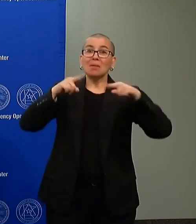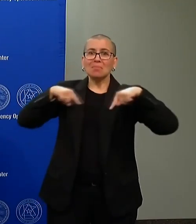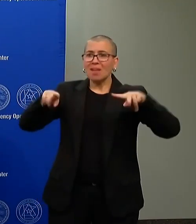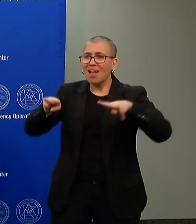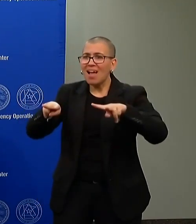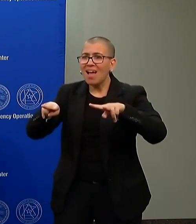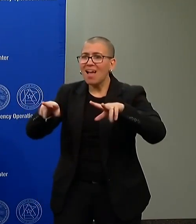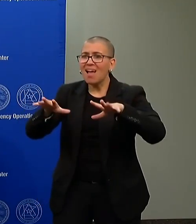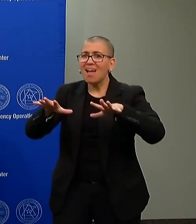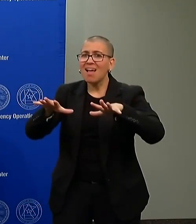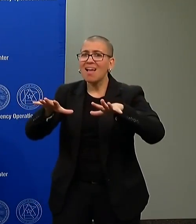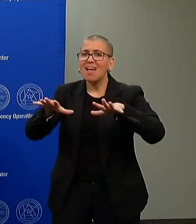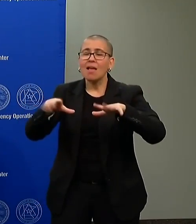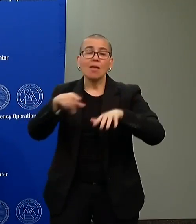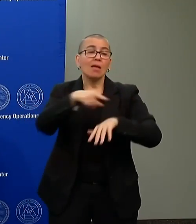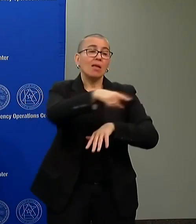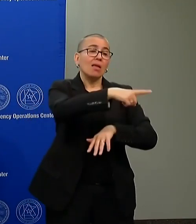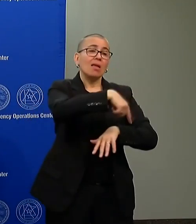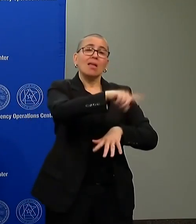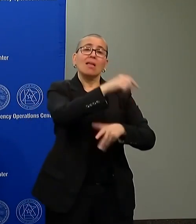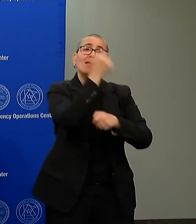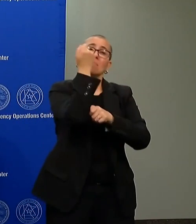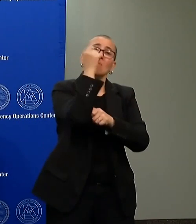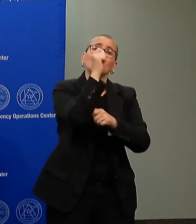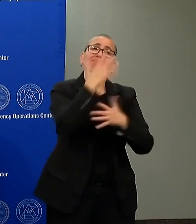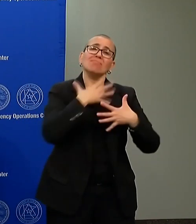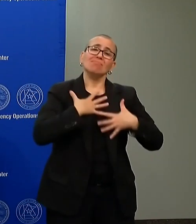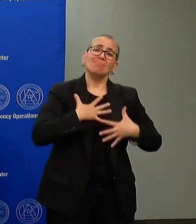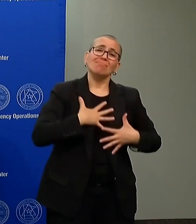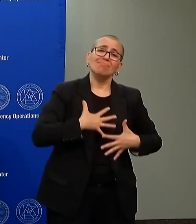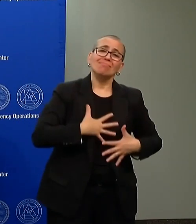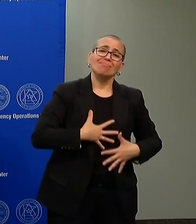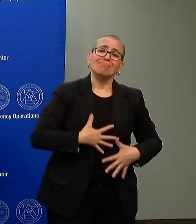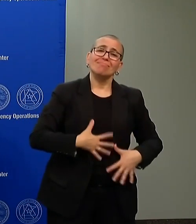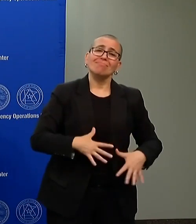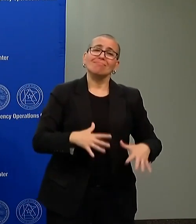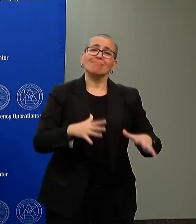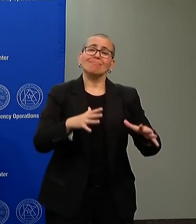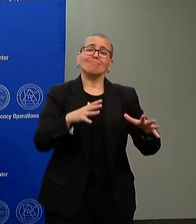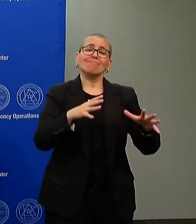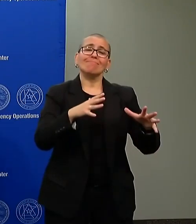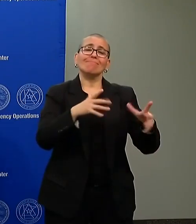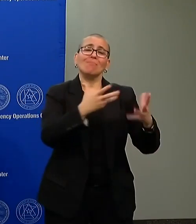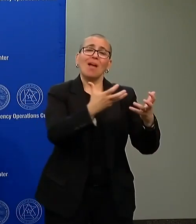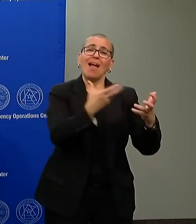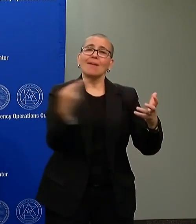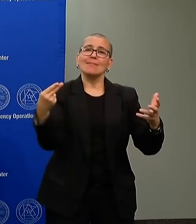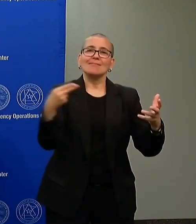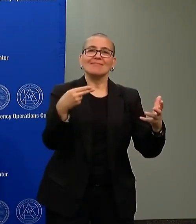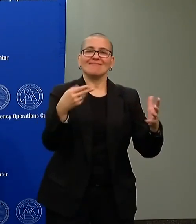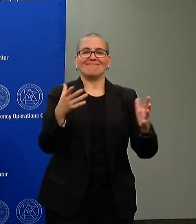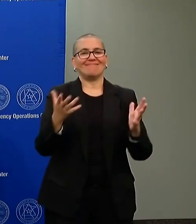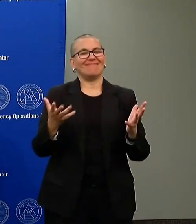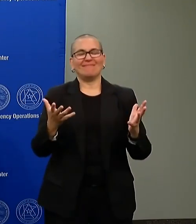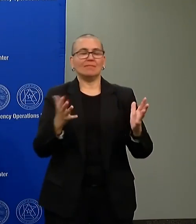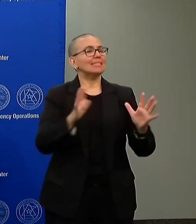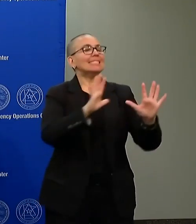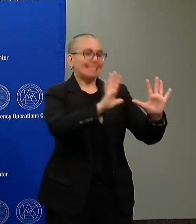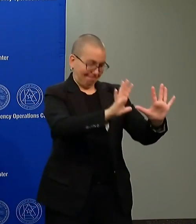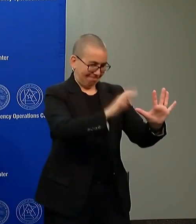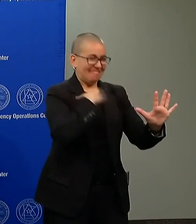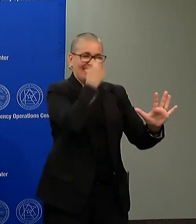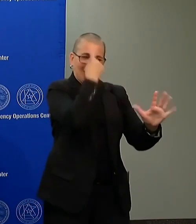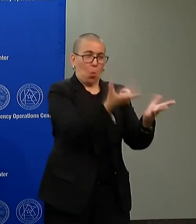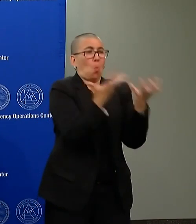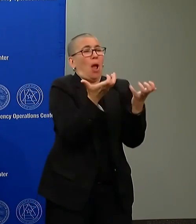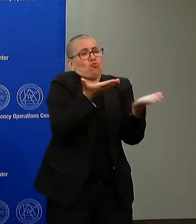anger and sadness, and ask them, as the mayor just said, to stay home, to stay out of that so that we can separate who